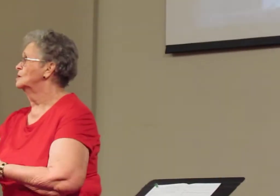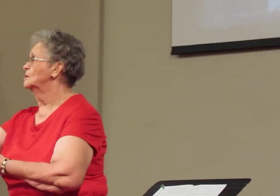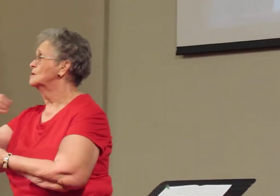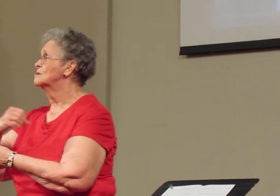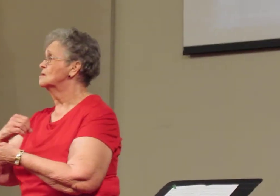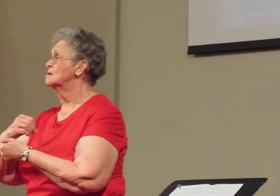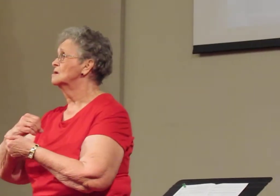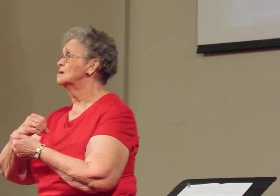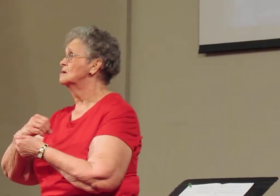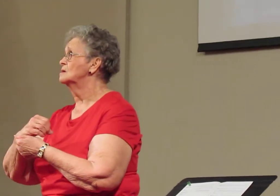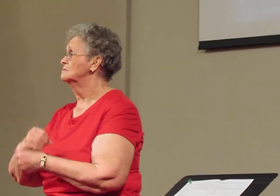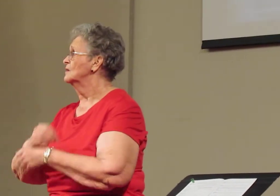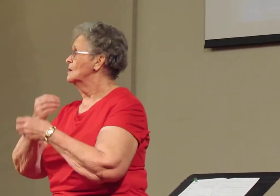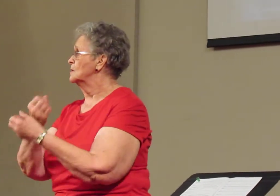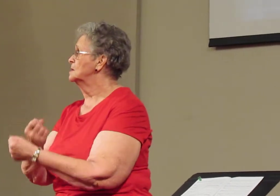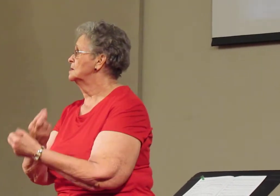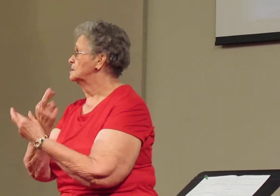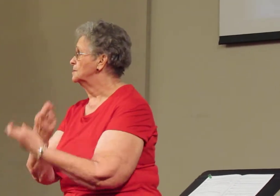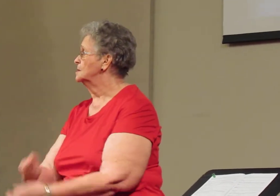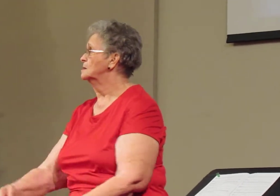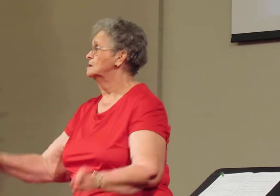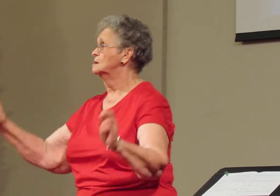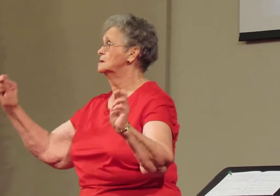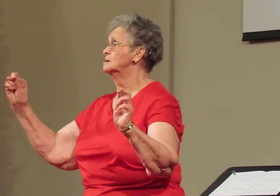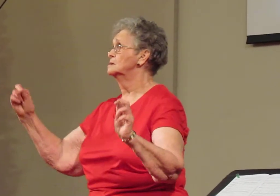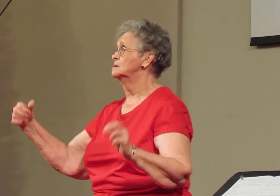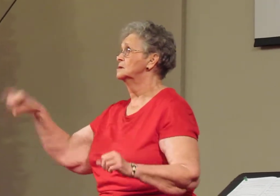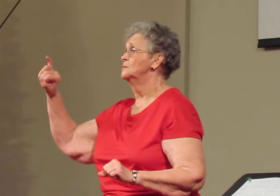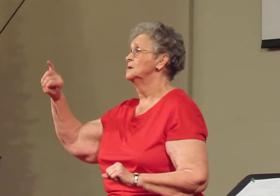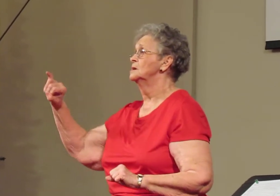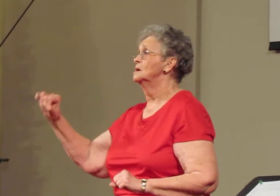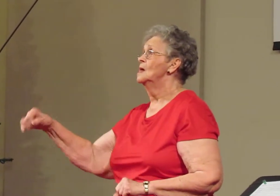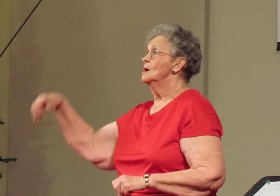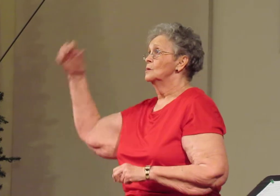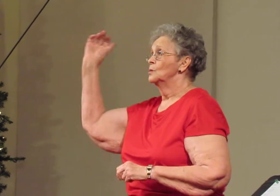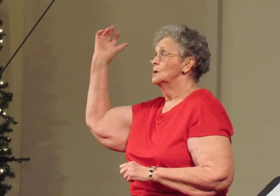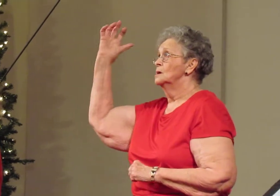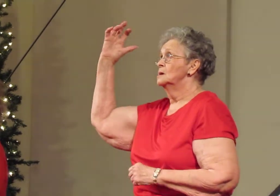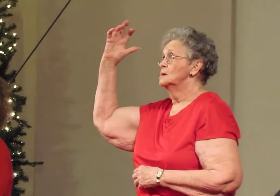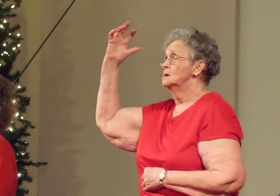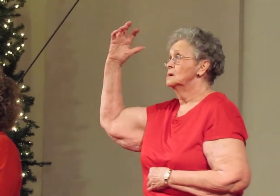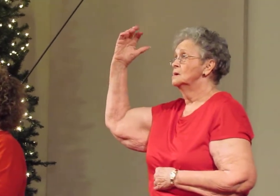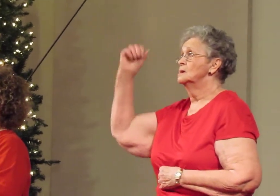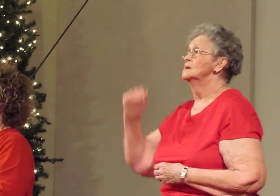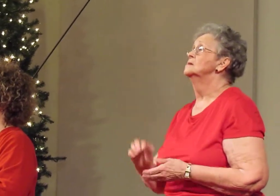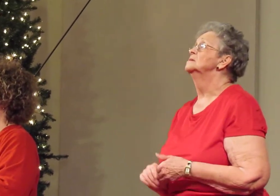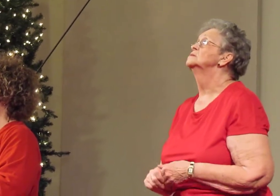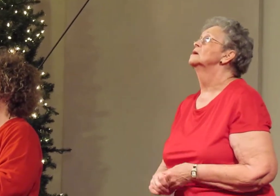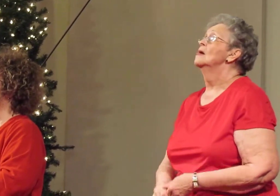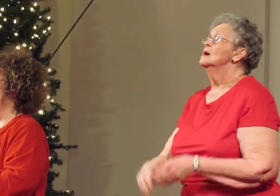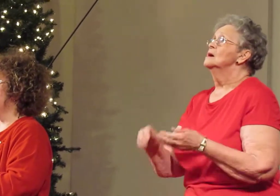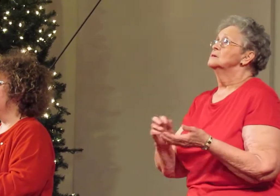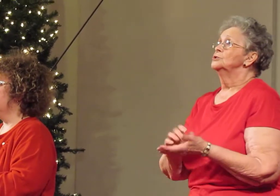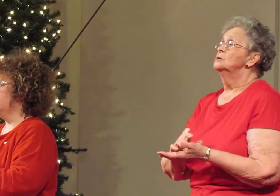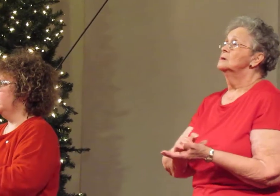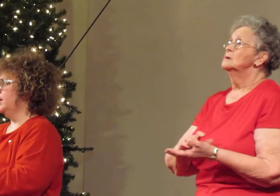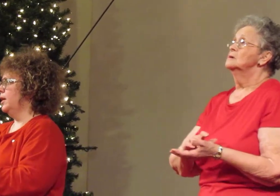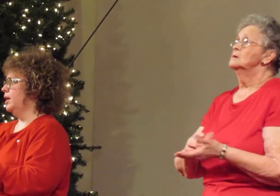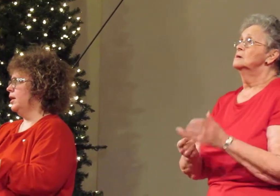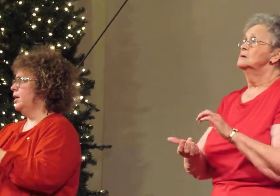Jesus,